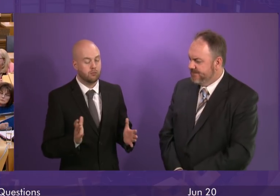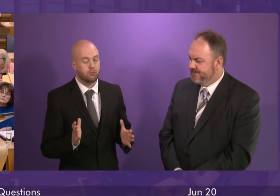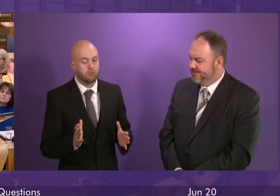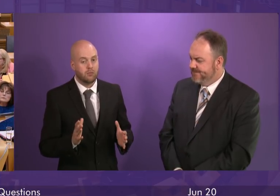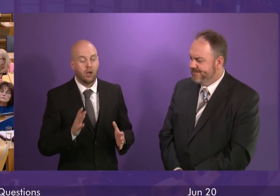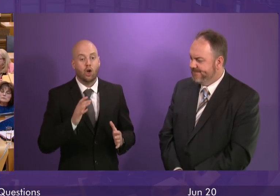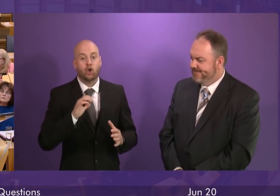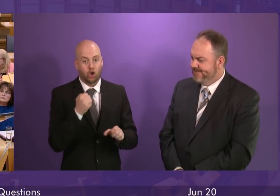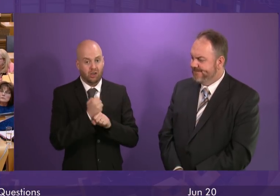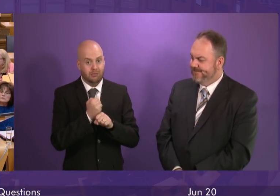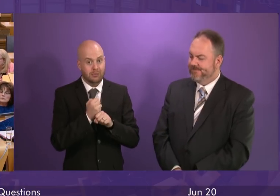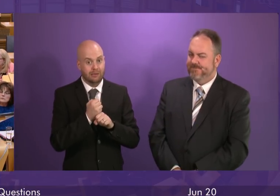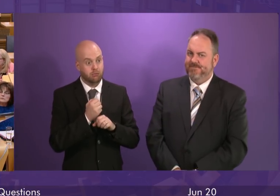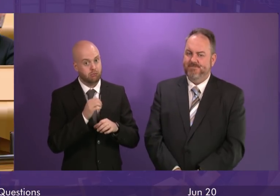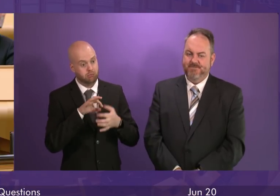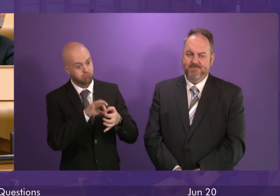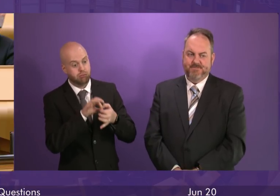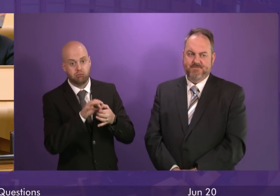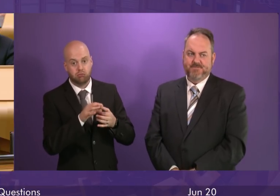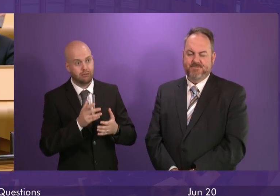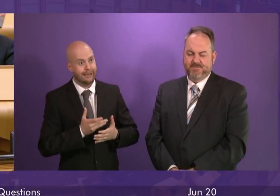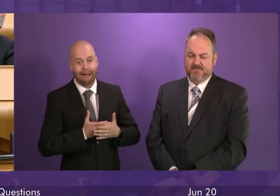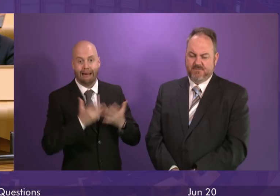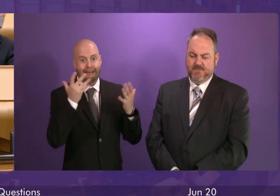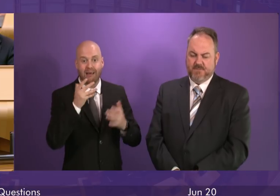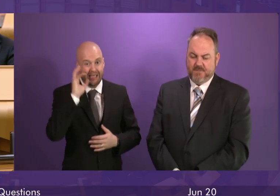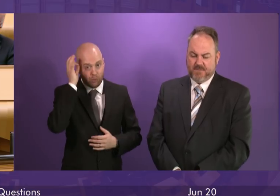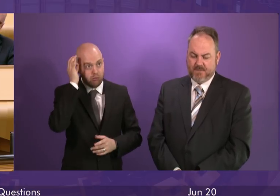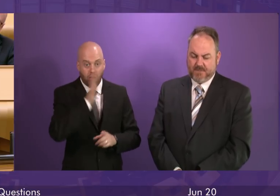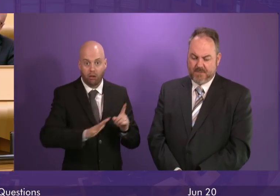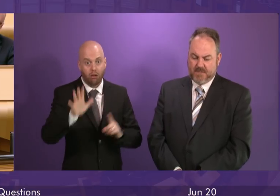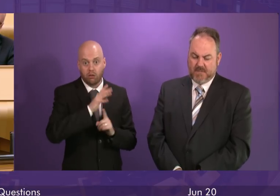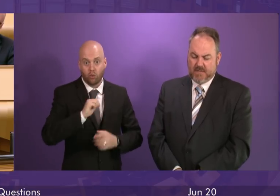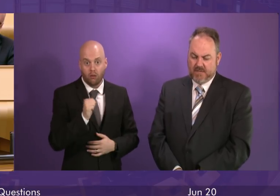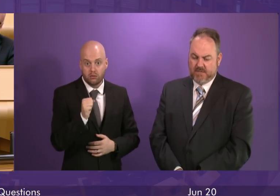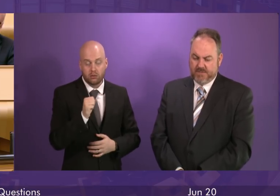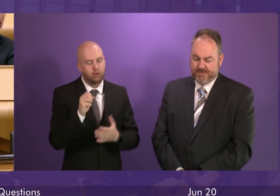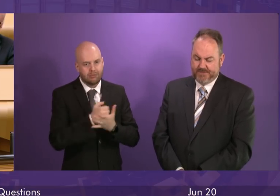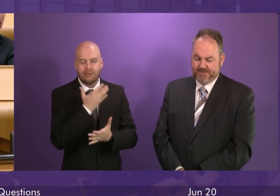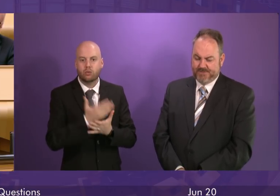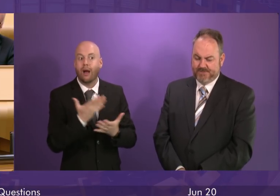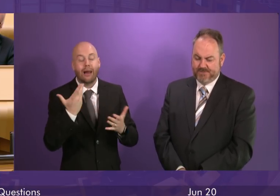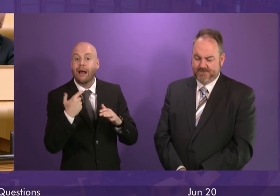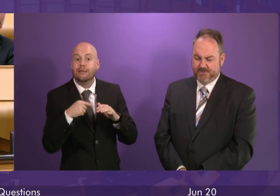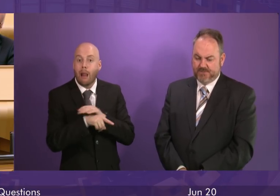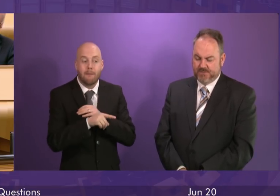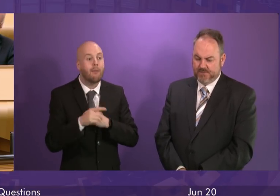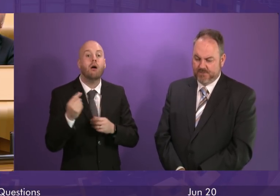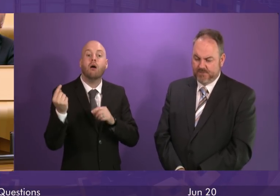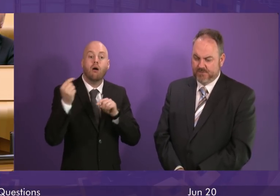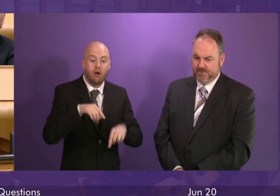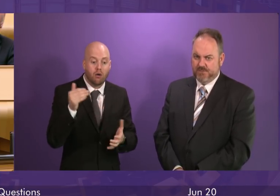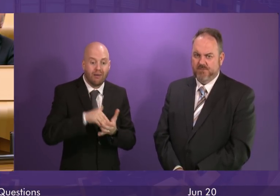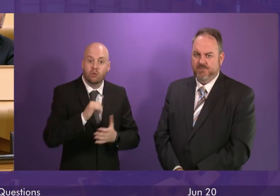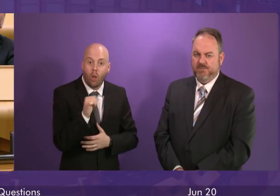will continue to work with Glasgow City Council or any other council in this situation to make sure that the support asylum seekers need is there and that